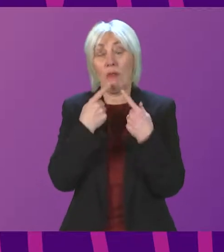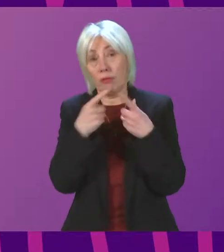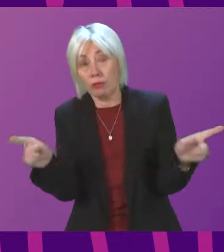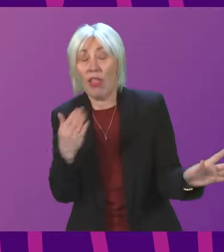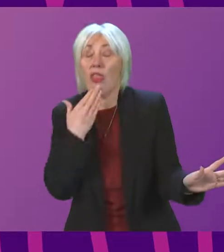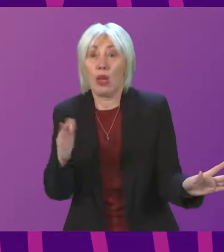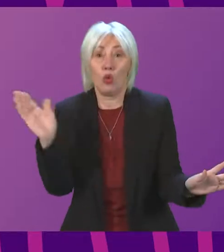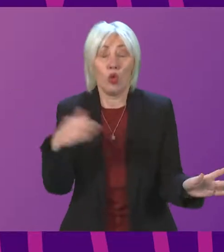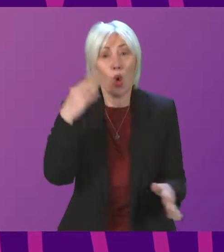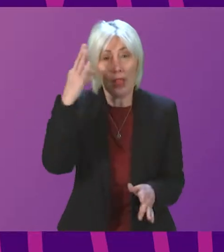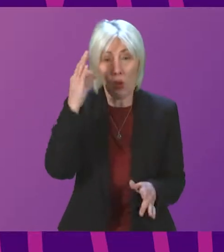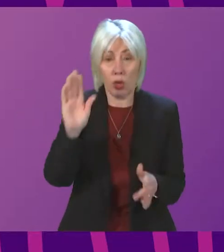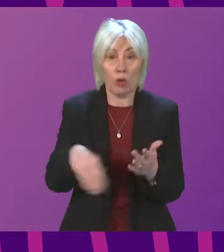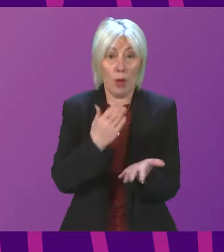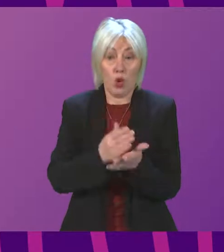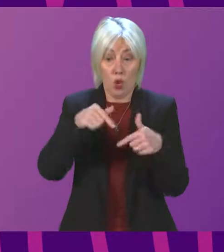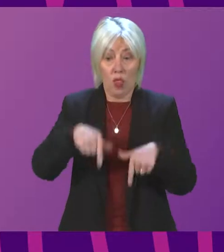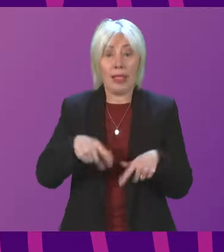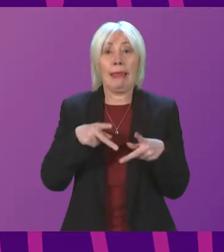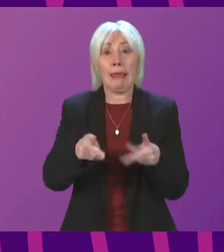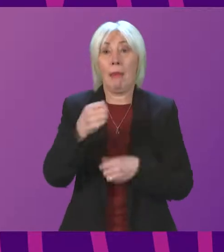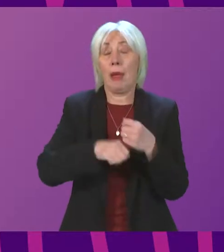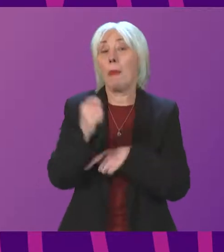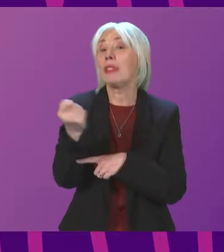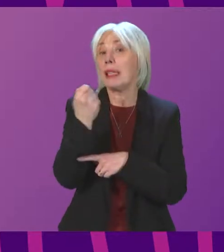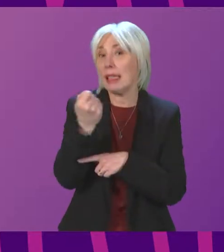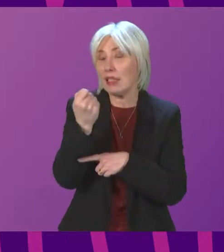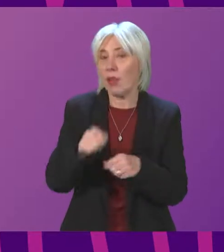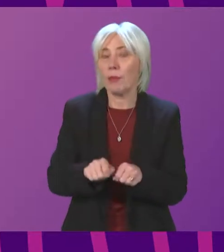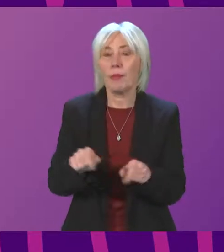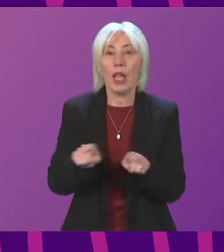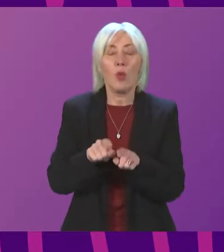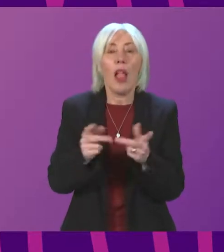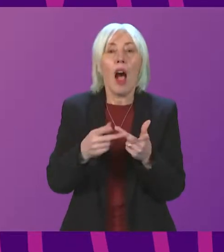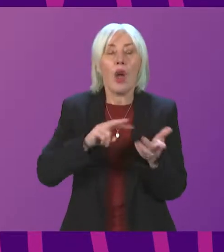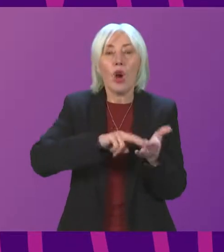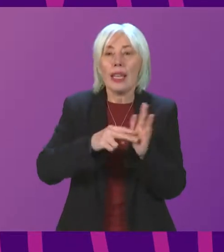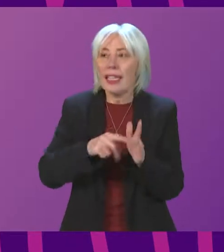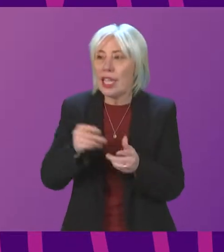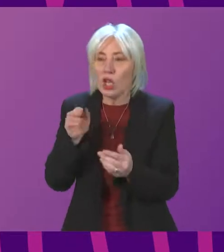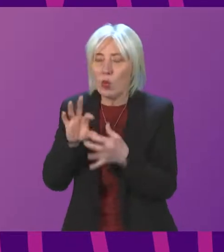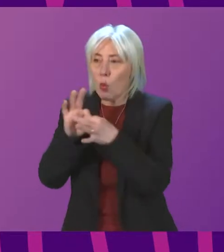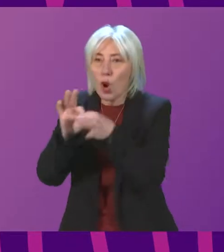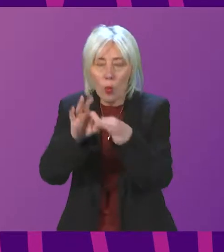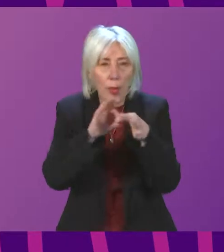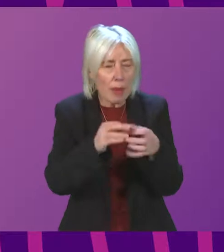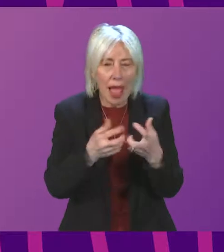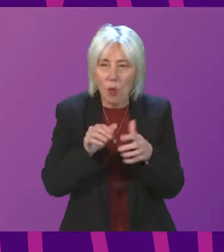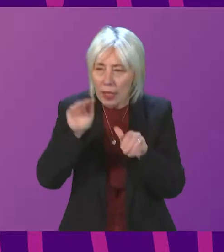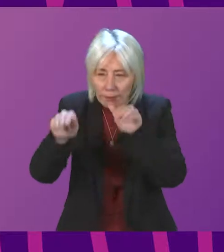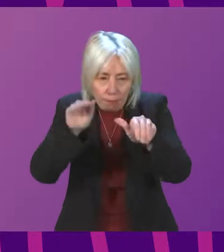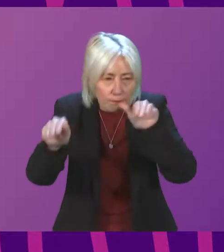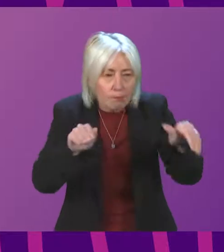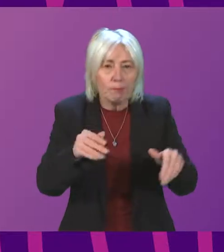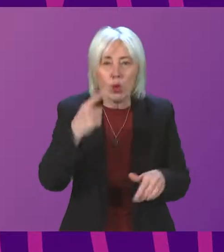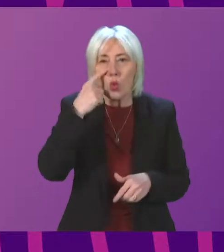that they can to help make the scheme a success. We are also engaging with stakeholder organisations who can help us better reach those young people and families.